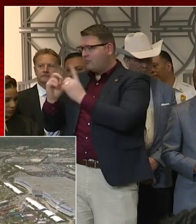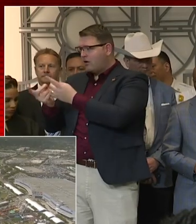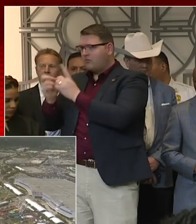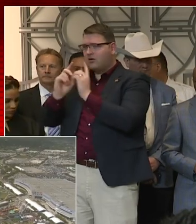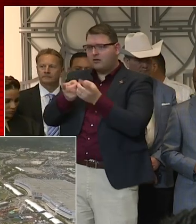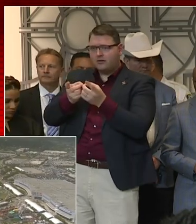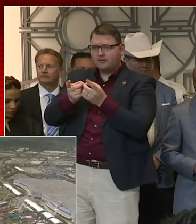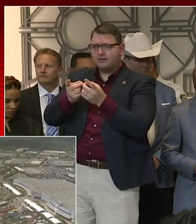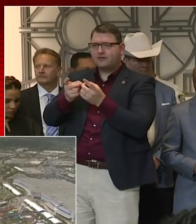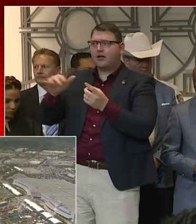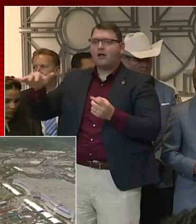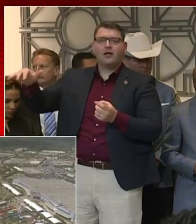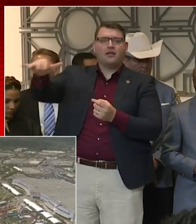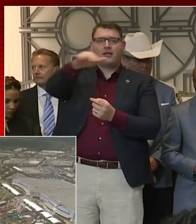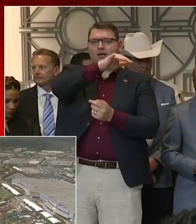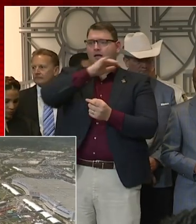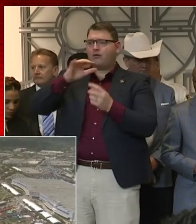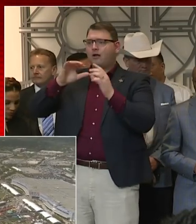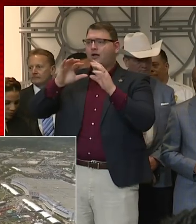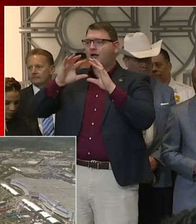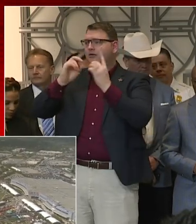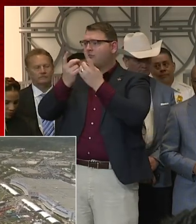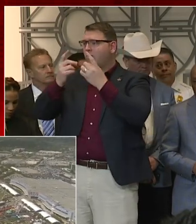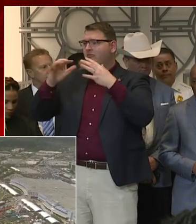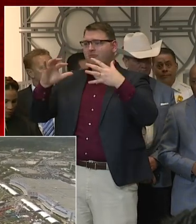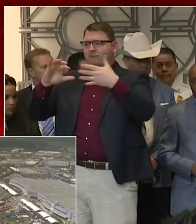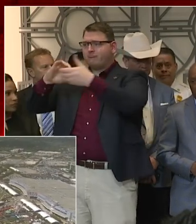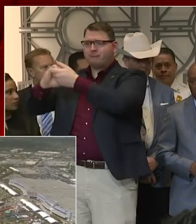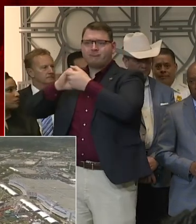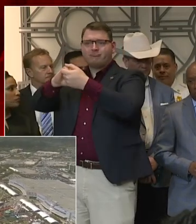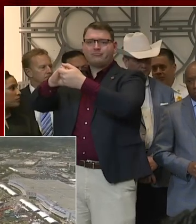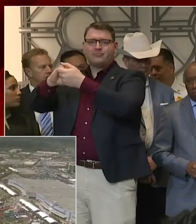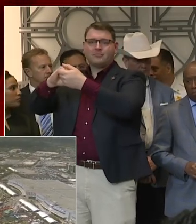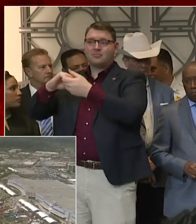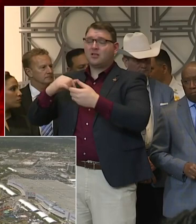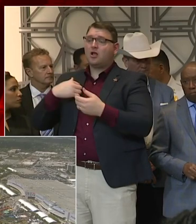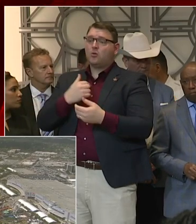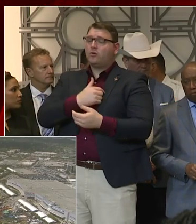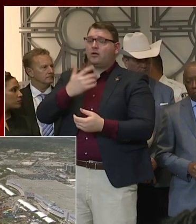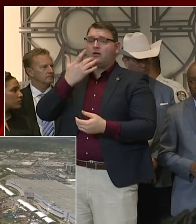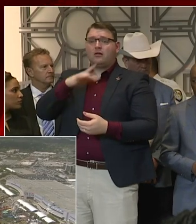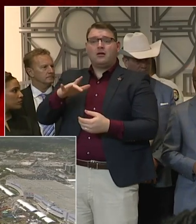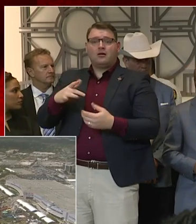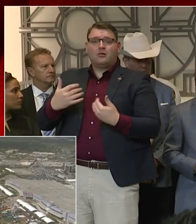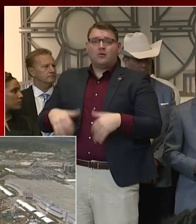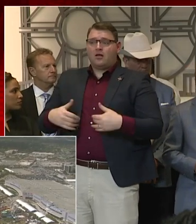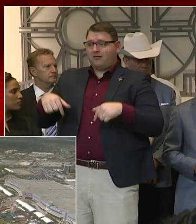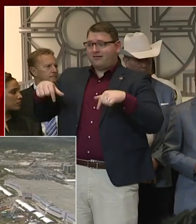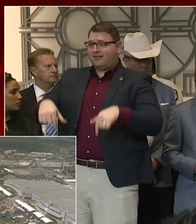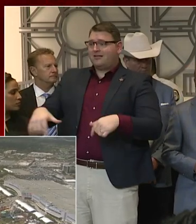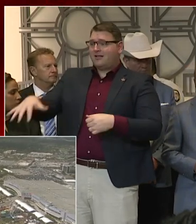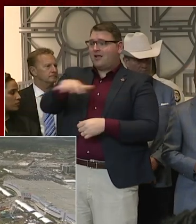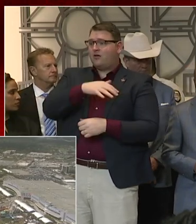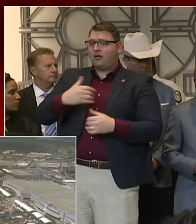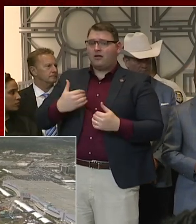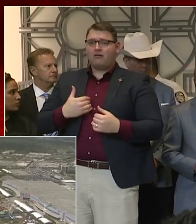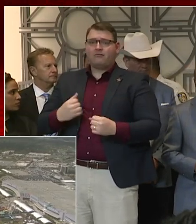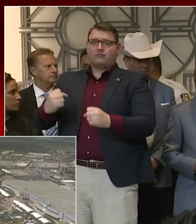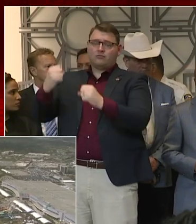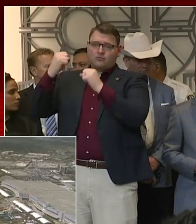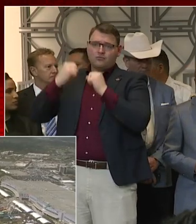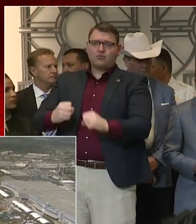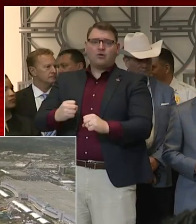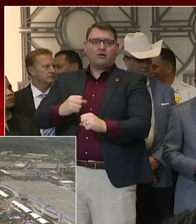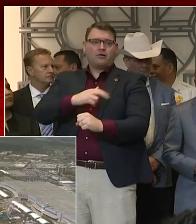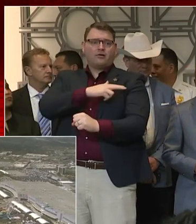incredibly – we're just fortunate in this region to have strong health departments. I should really say that. What I do want to